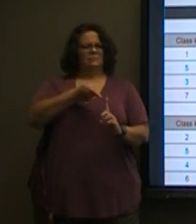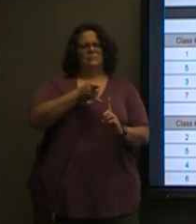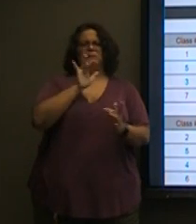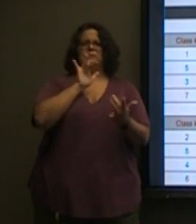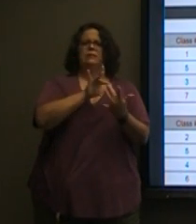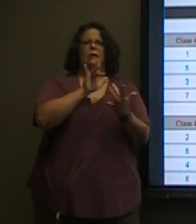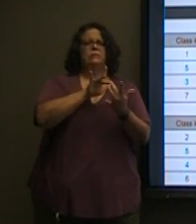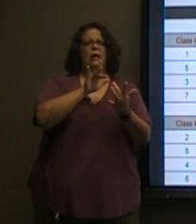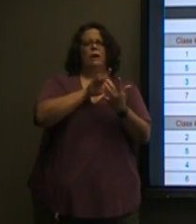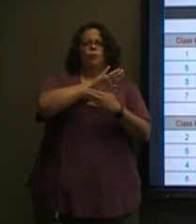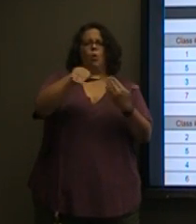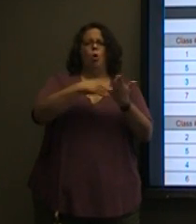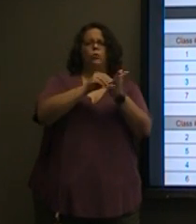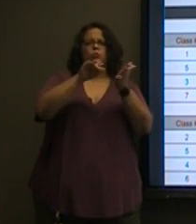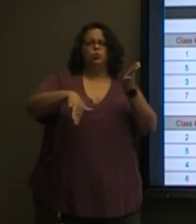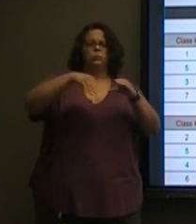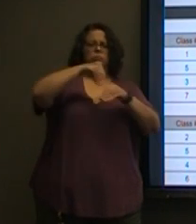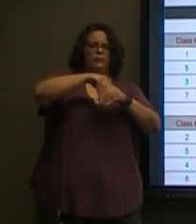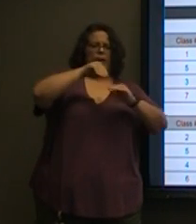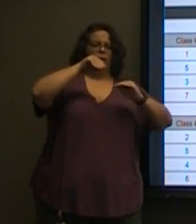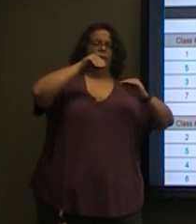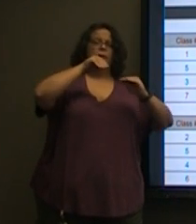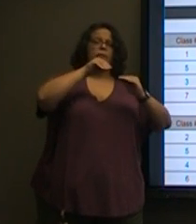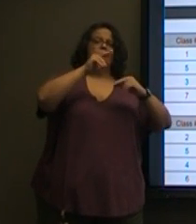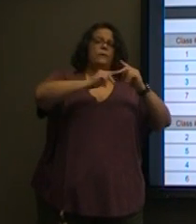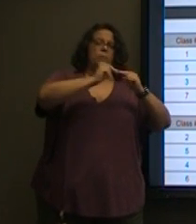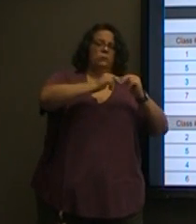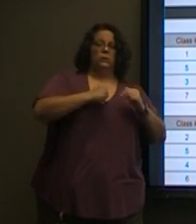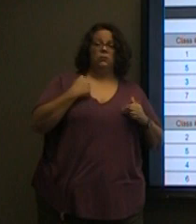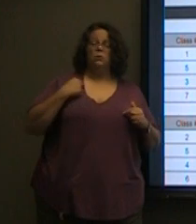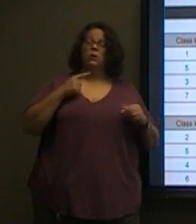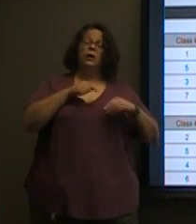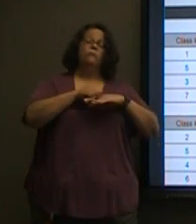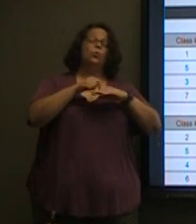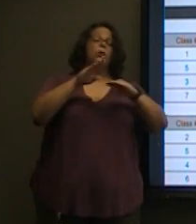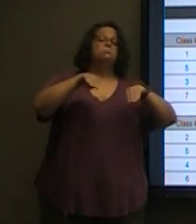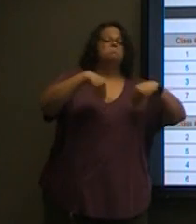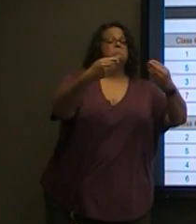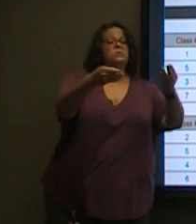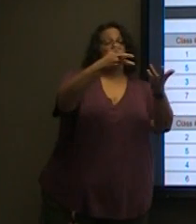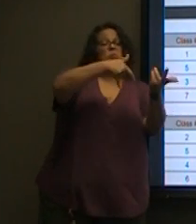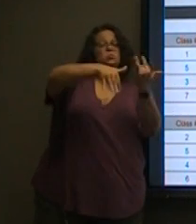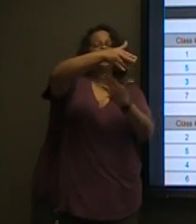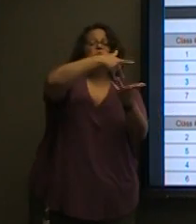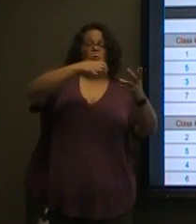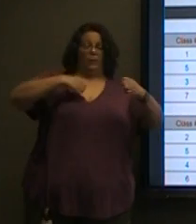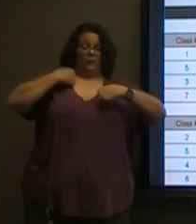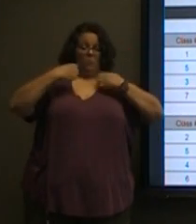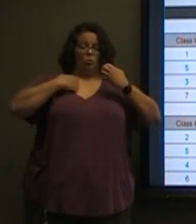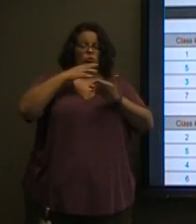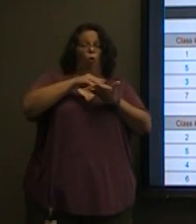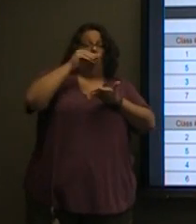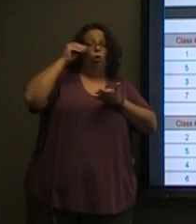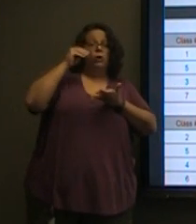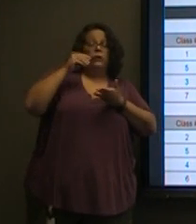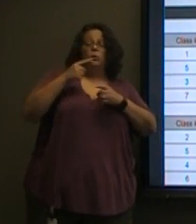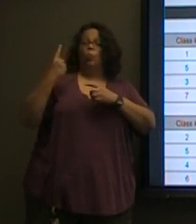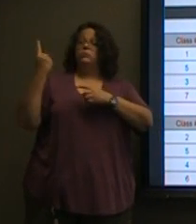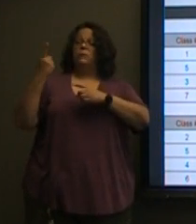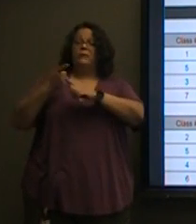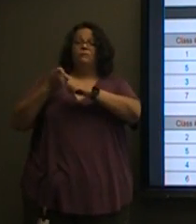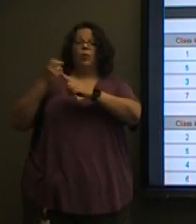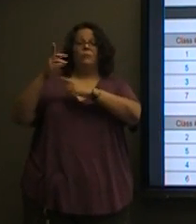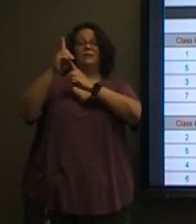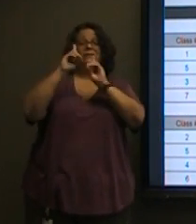building. So if as a school we're going to be pushing out a lesson on social emotional learning, if we're getting information from our district office that we need to push out to our